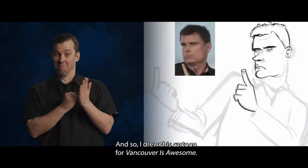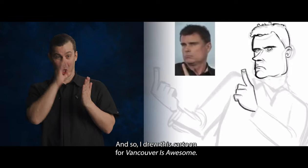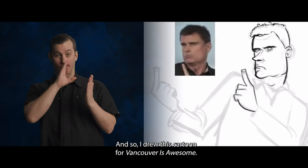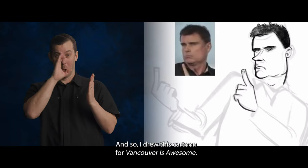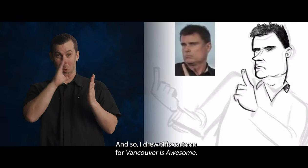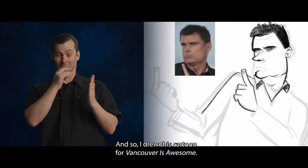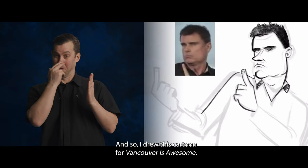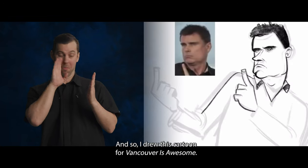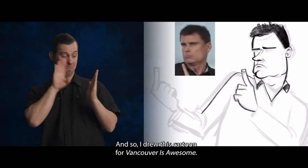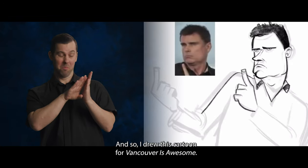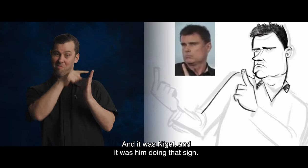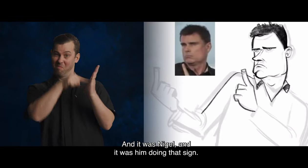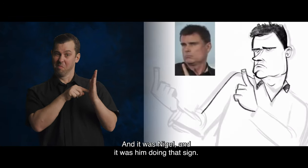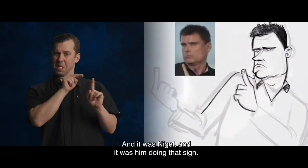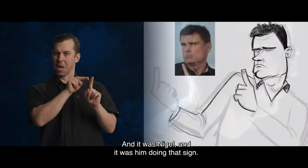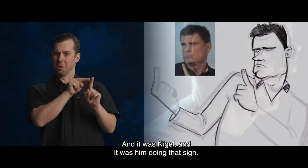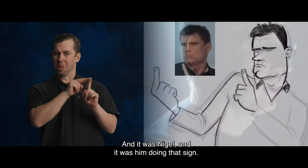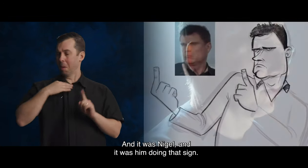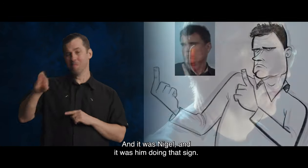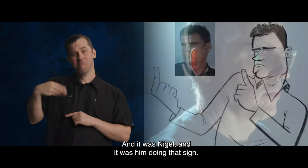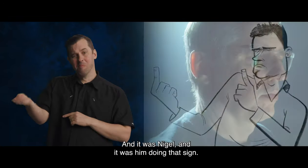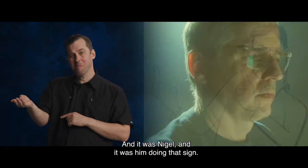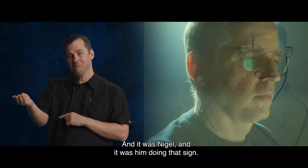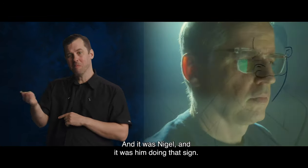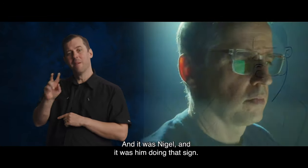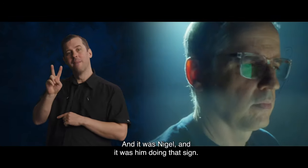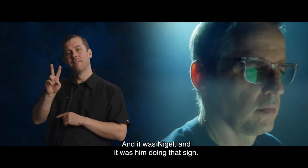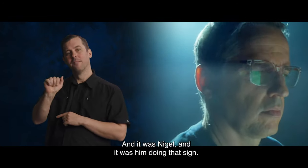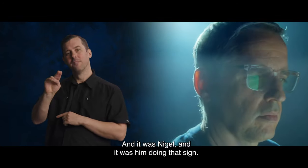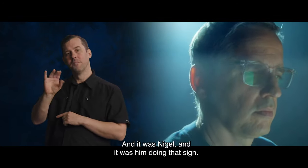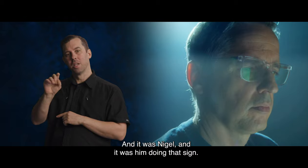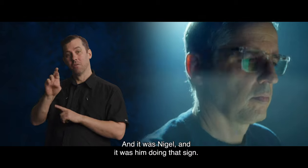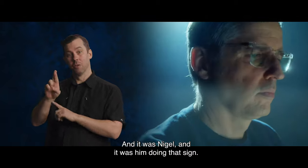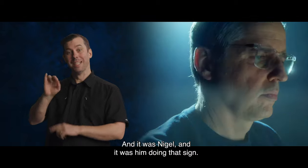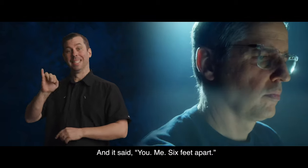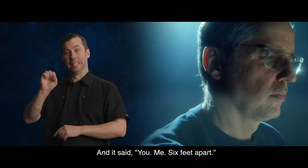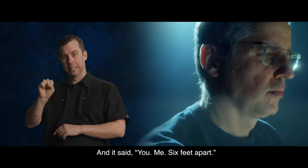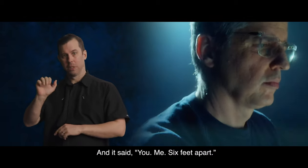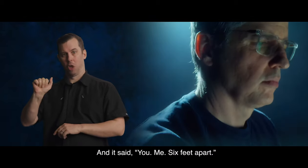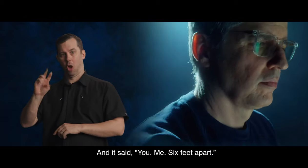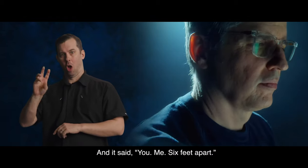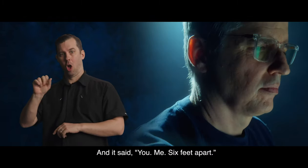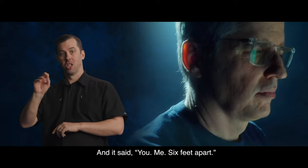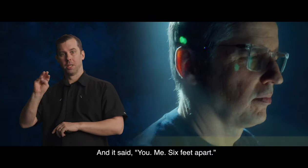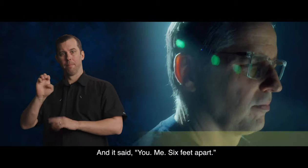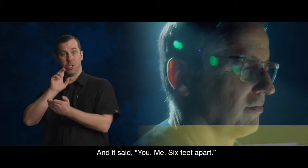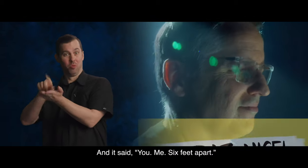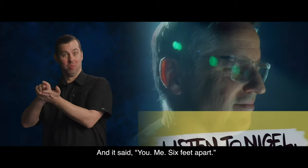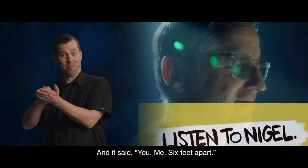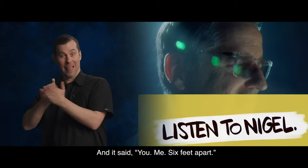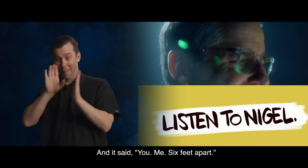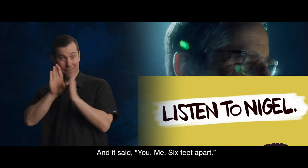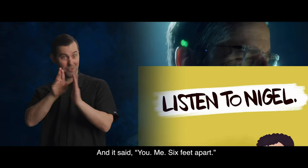drew this cartoon for Vancouver's Awesome, and it was Nigel. And it was him doing that sign, and it said, you, me,